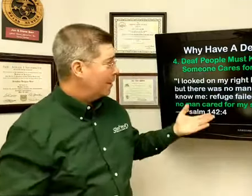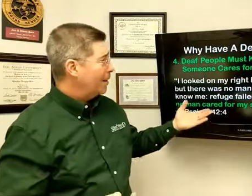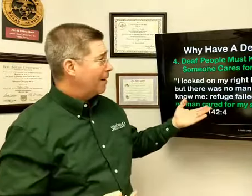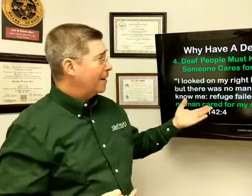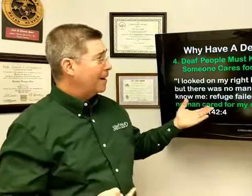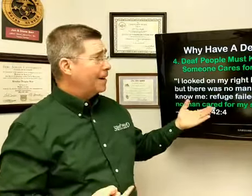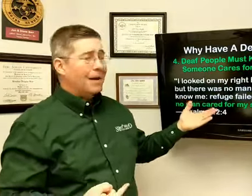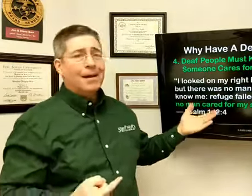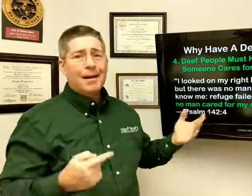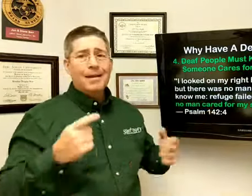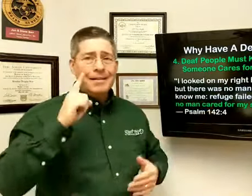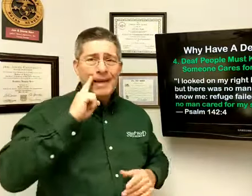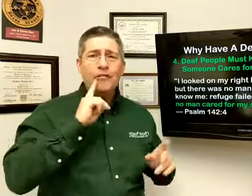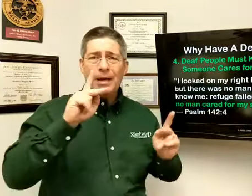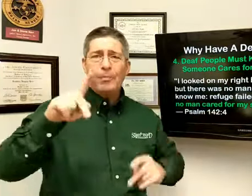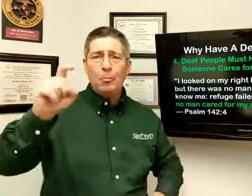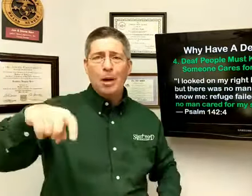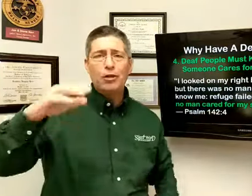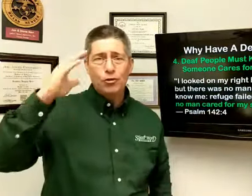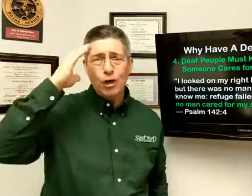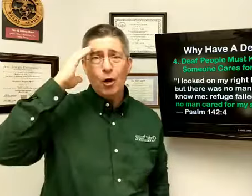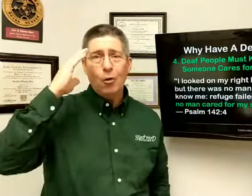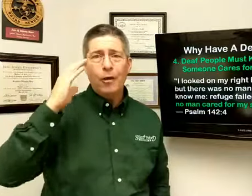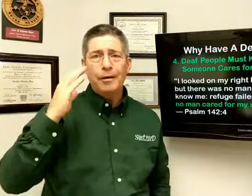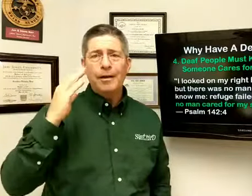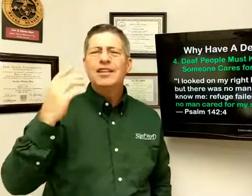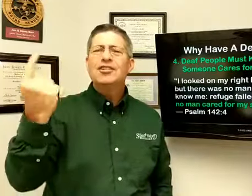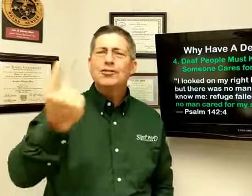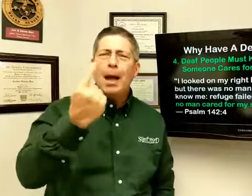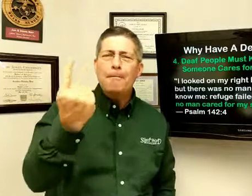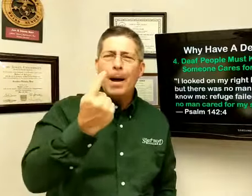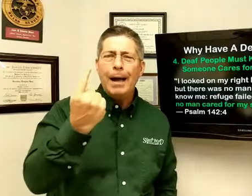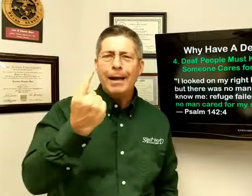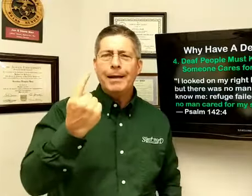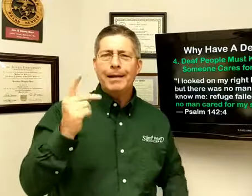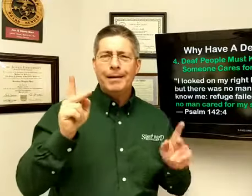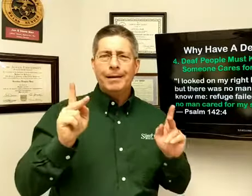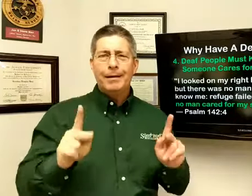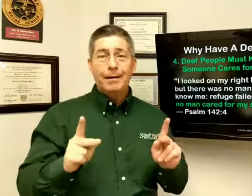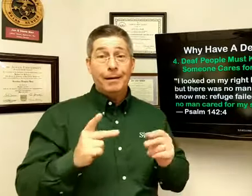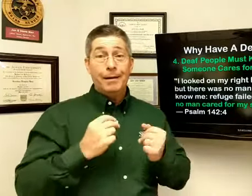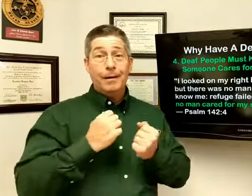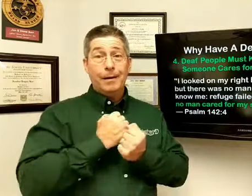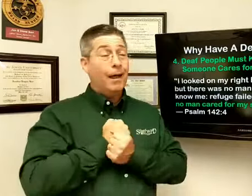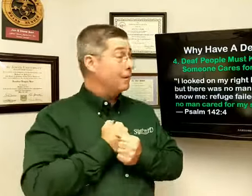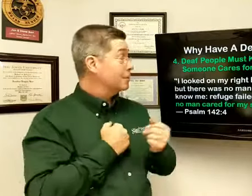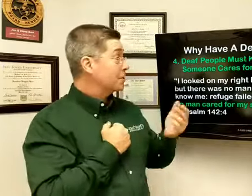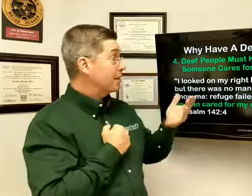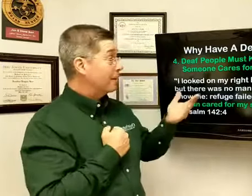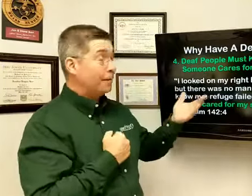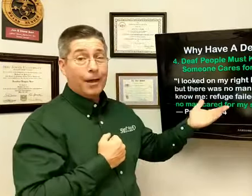So, deaf people must know that somebody loves them.